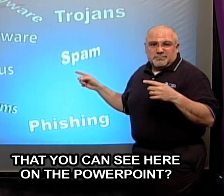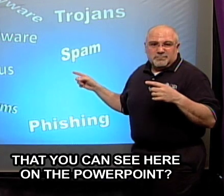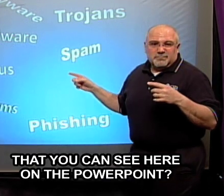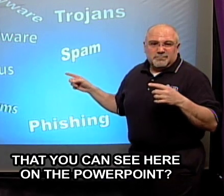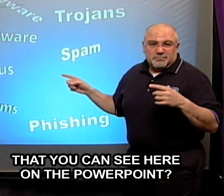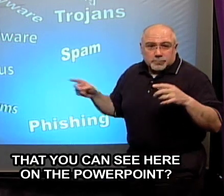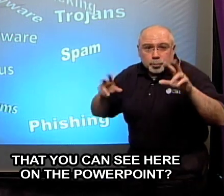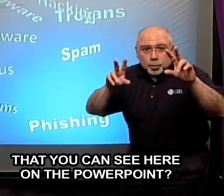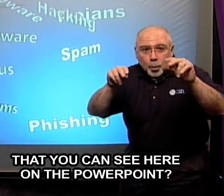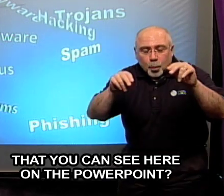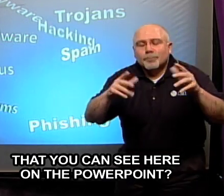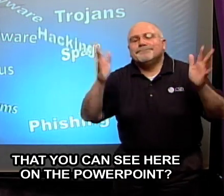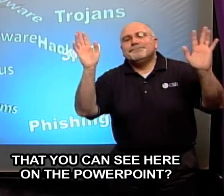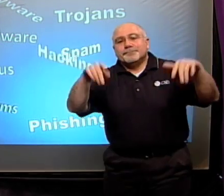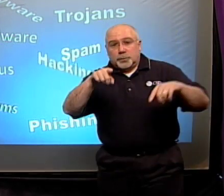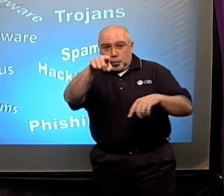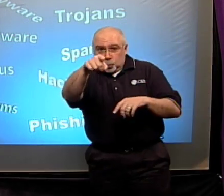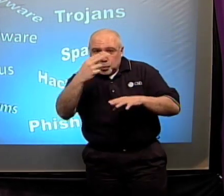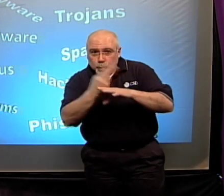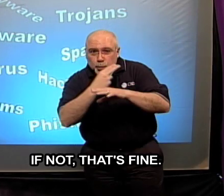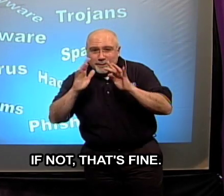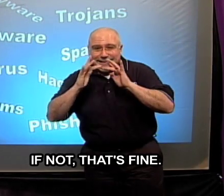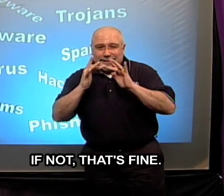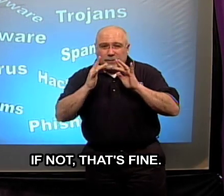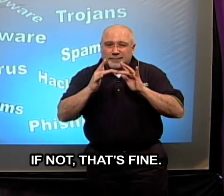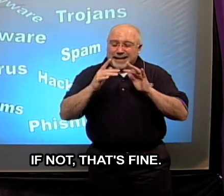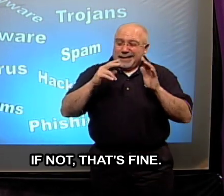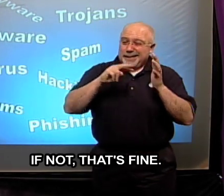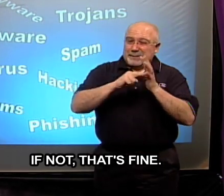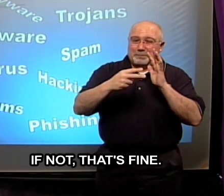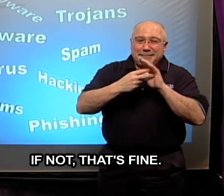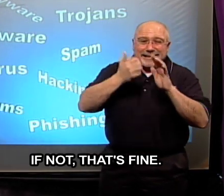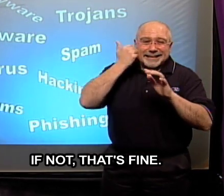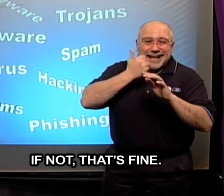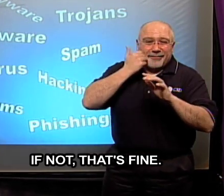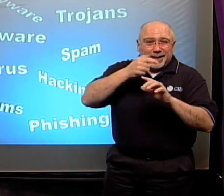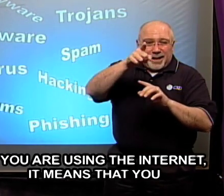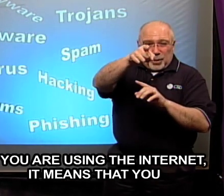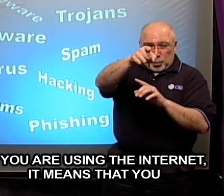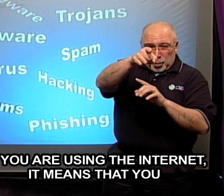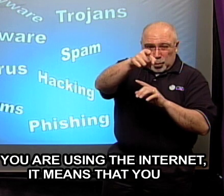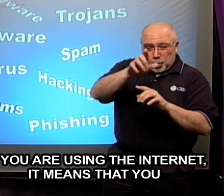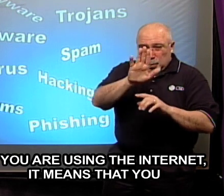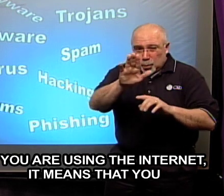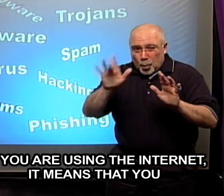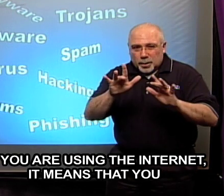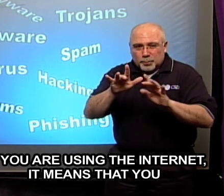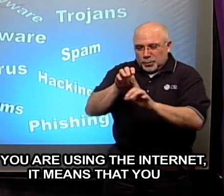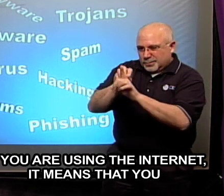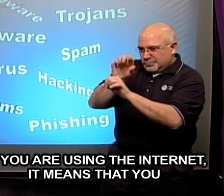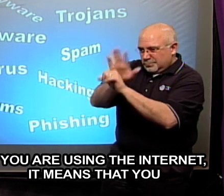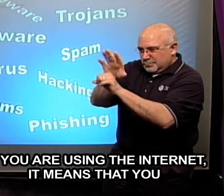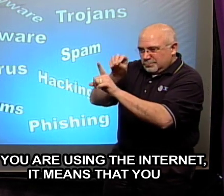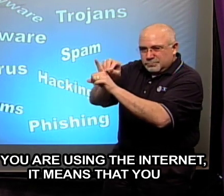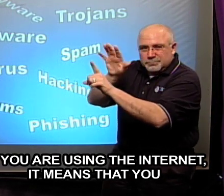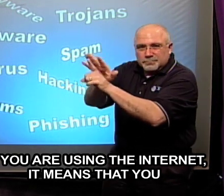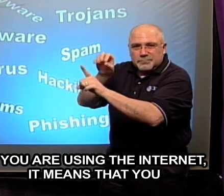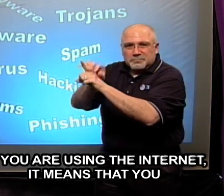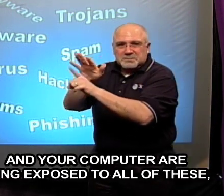if not that's fine if you're using the internet it means that you and